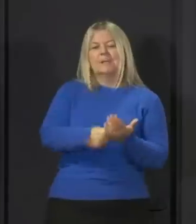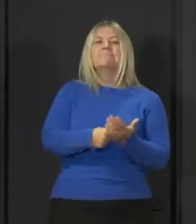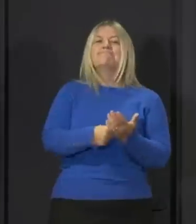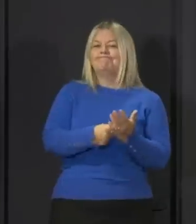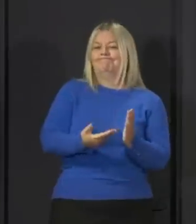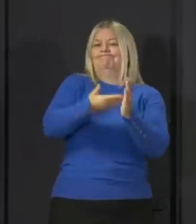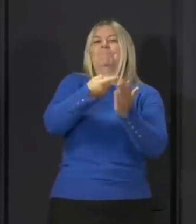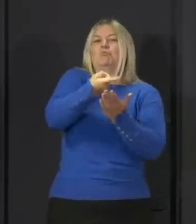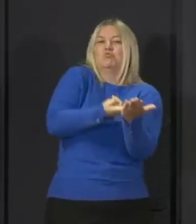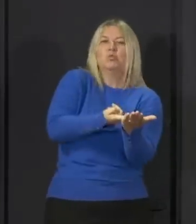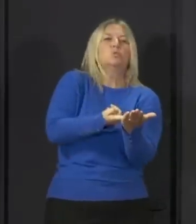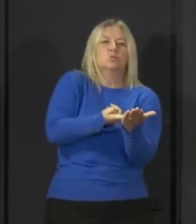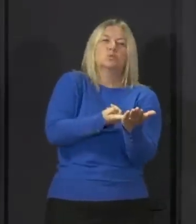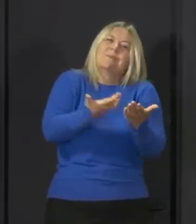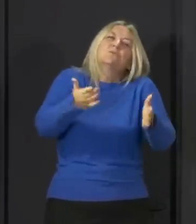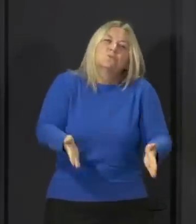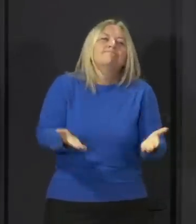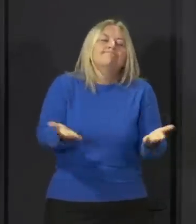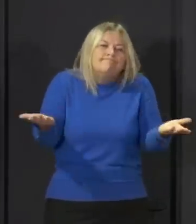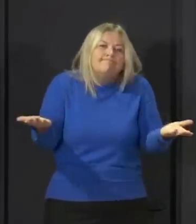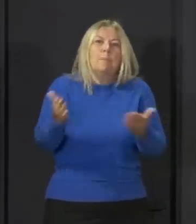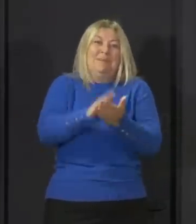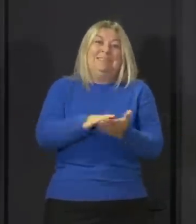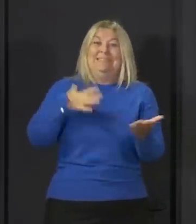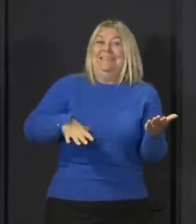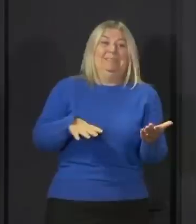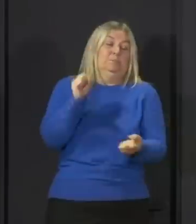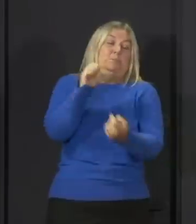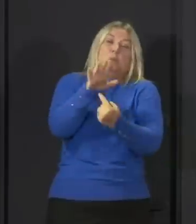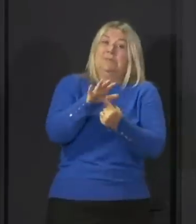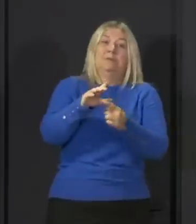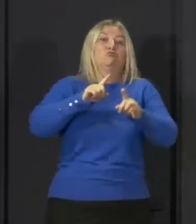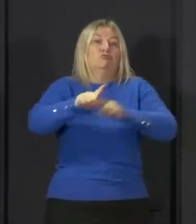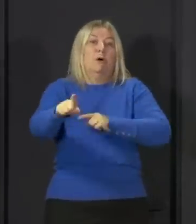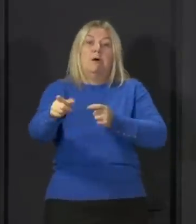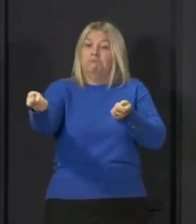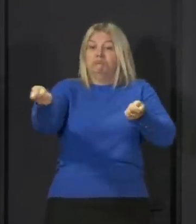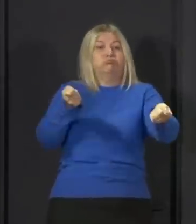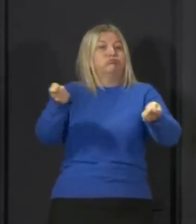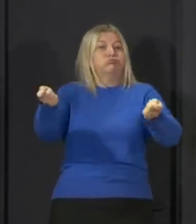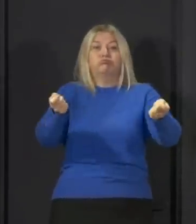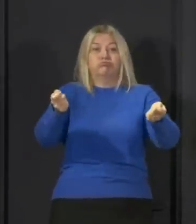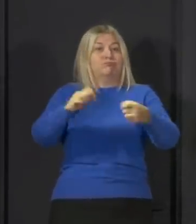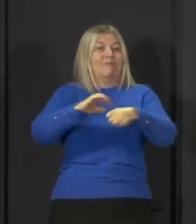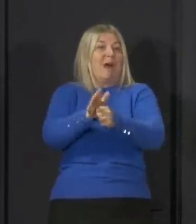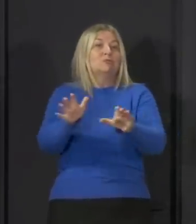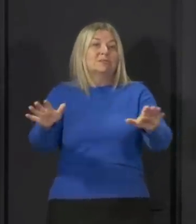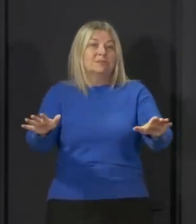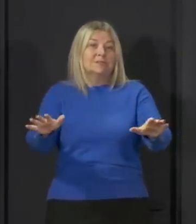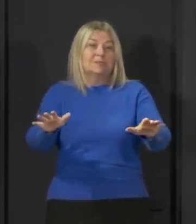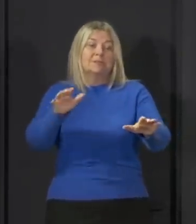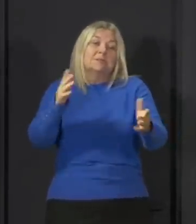because we deem it necessary and vital to get the virus back under control and avoid unnecessary